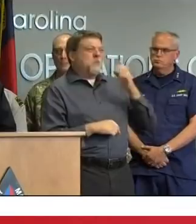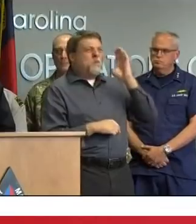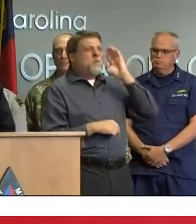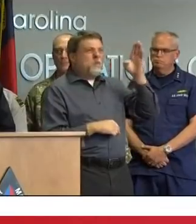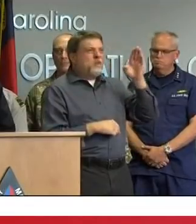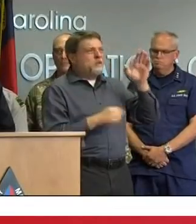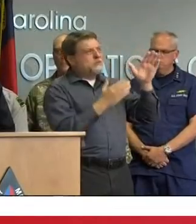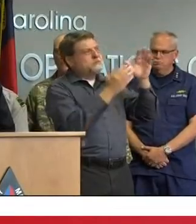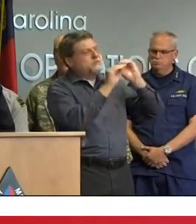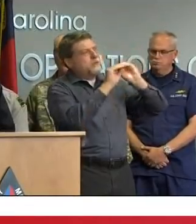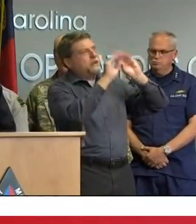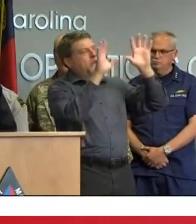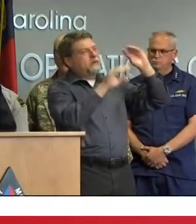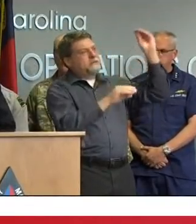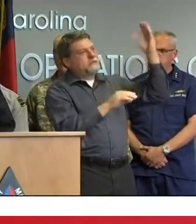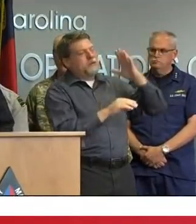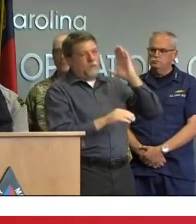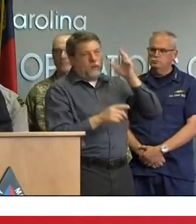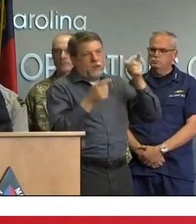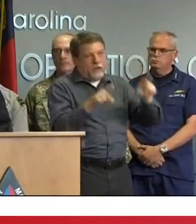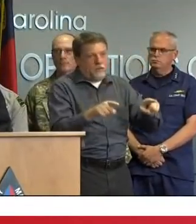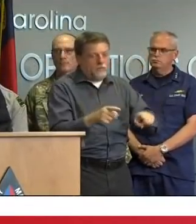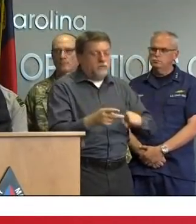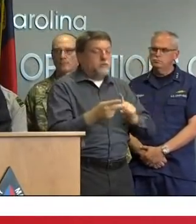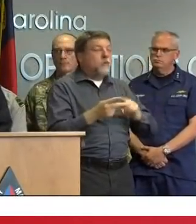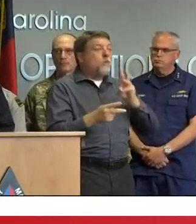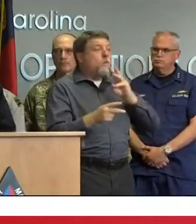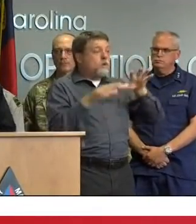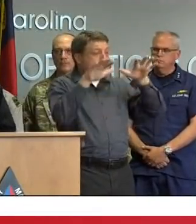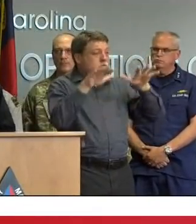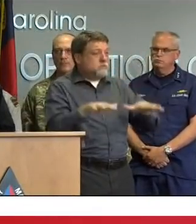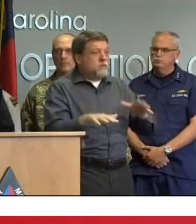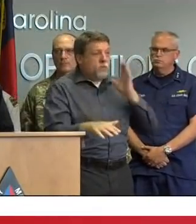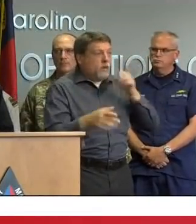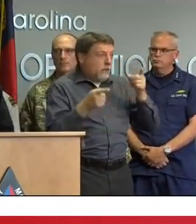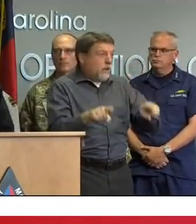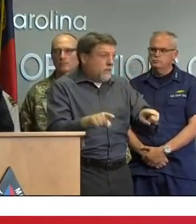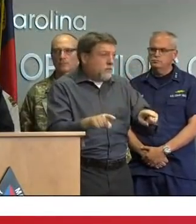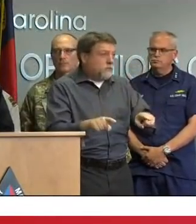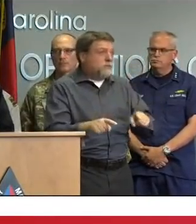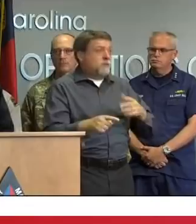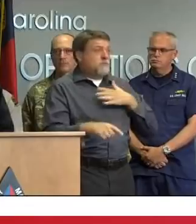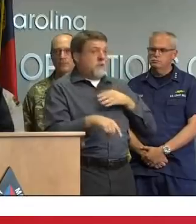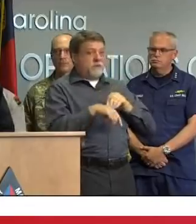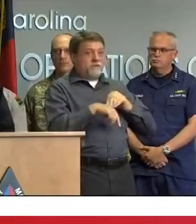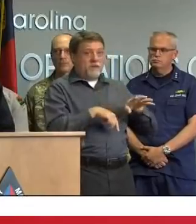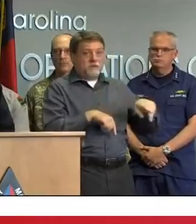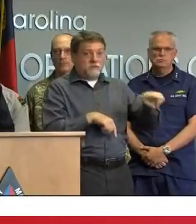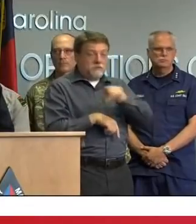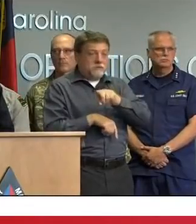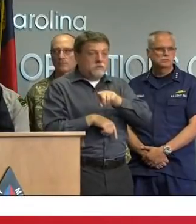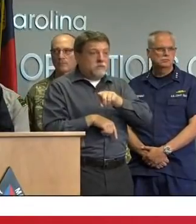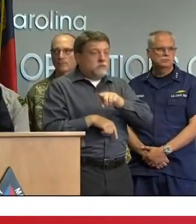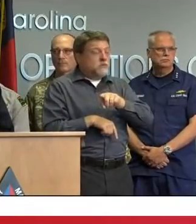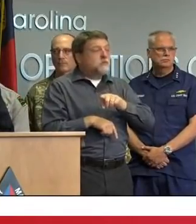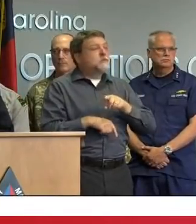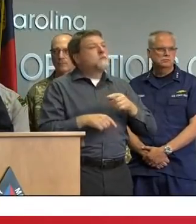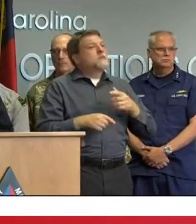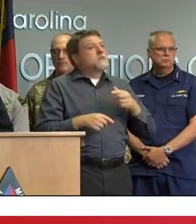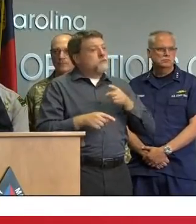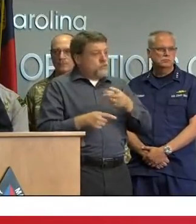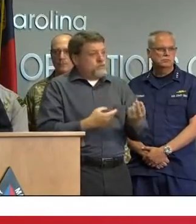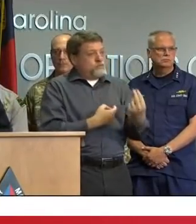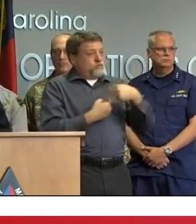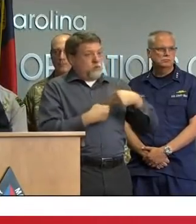and the flood waters will recede and when they do we're ready to take on the the challenge